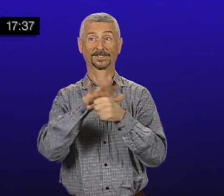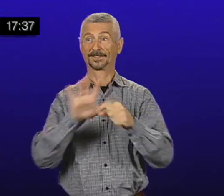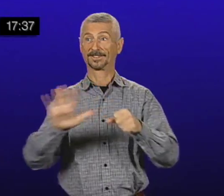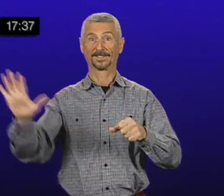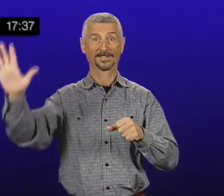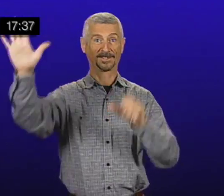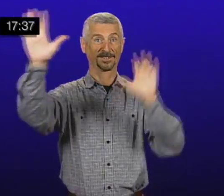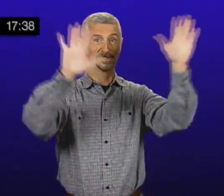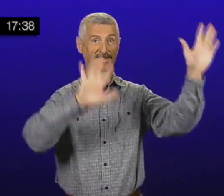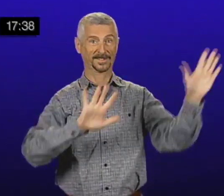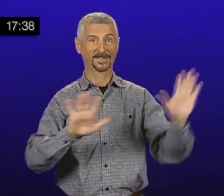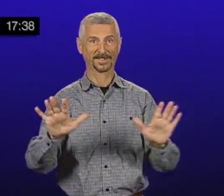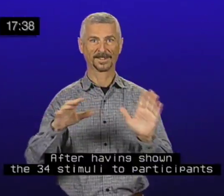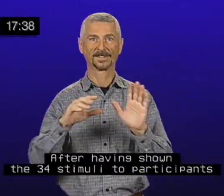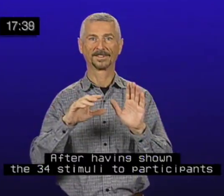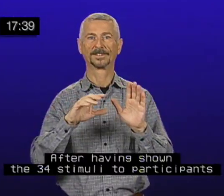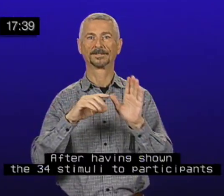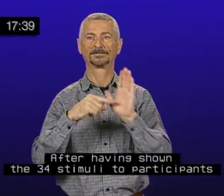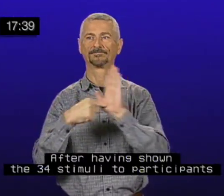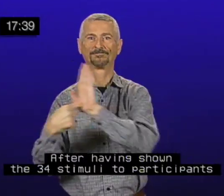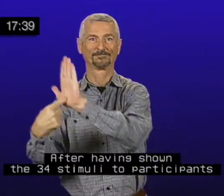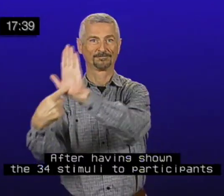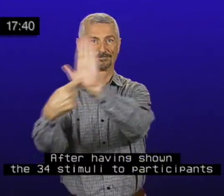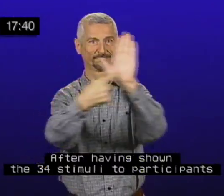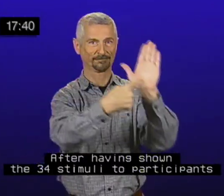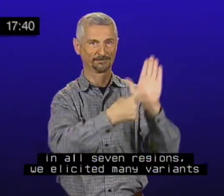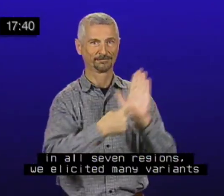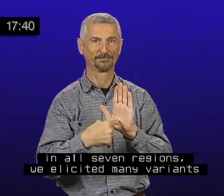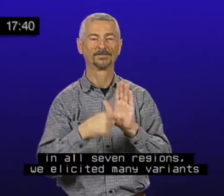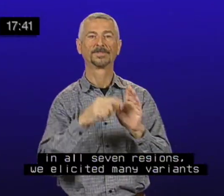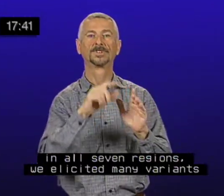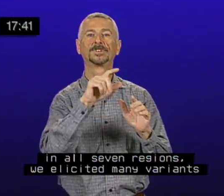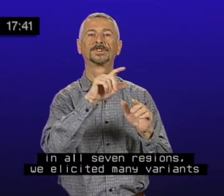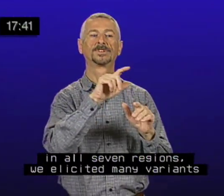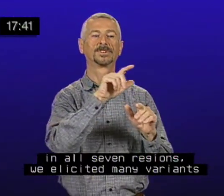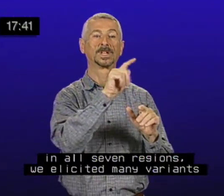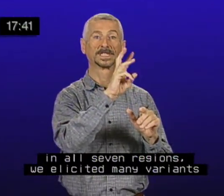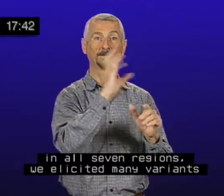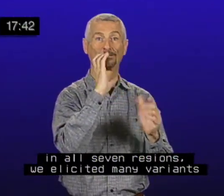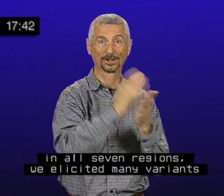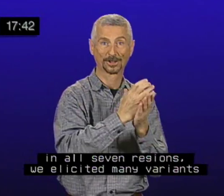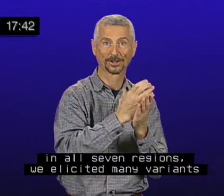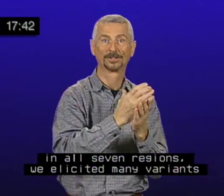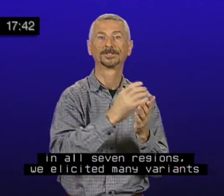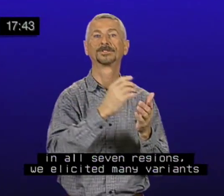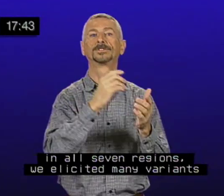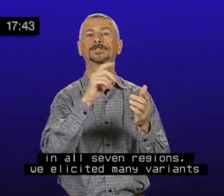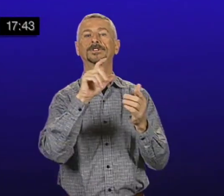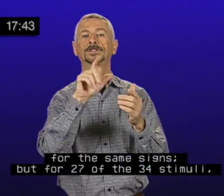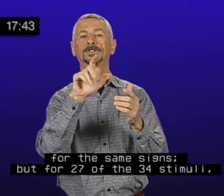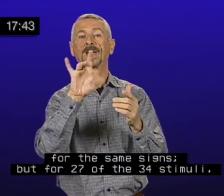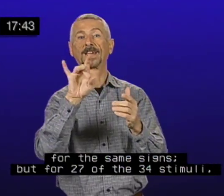After having shown the 34 stimuli to participants in all seven regions, we elicited many variants for the same signs.